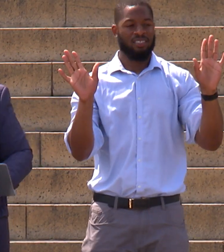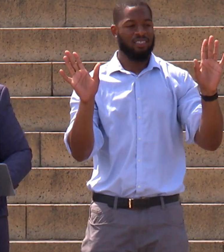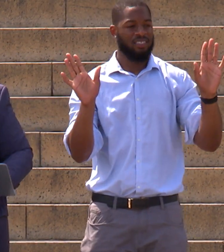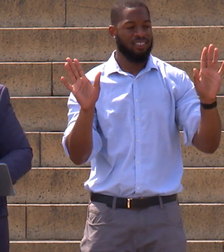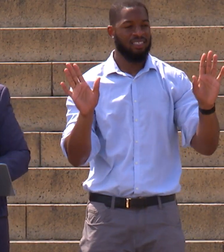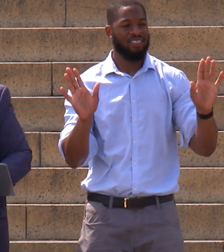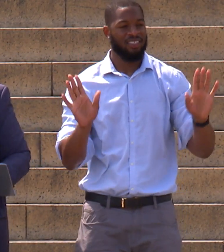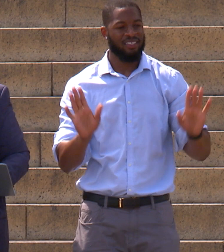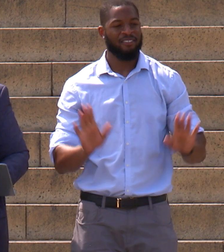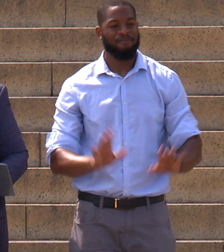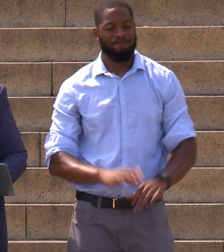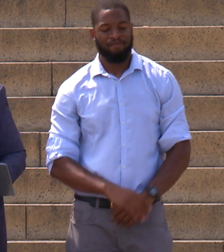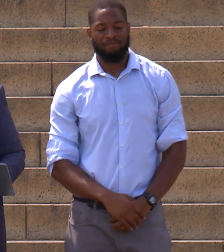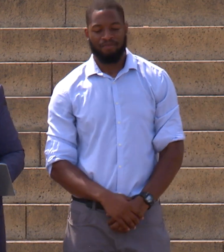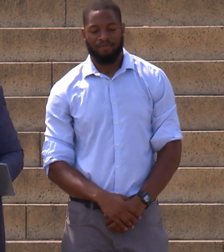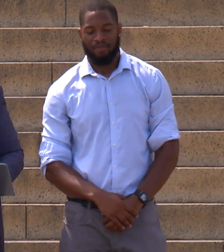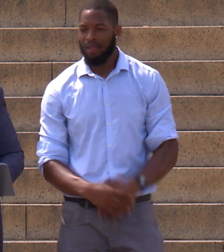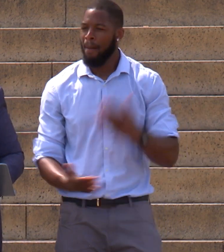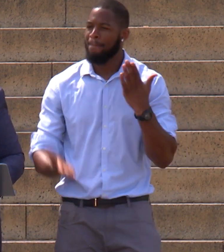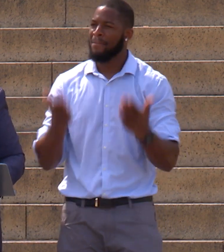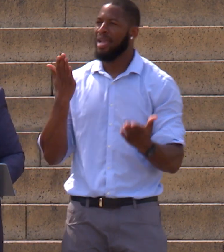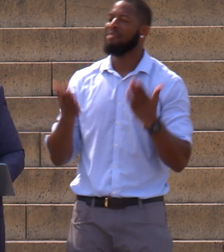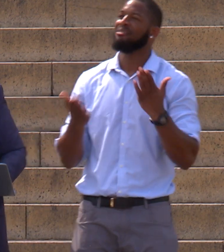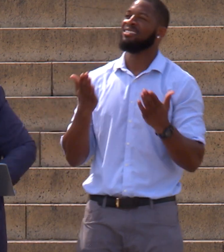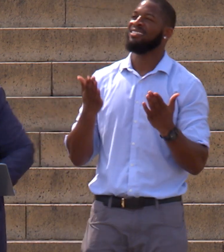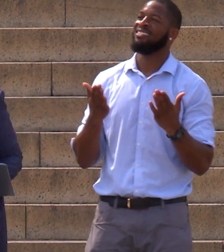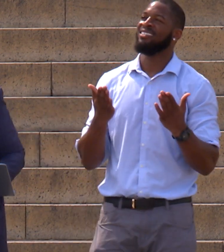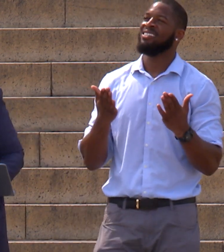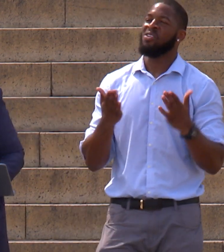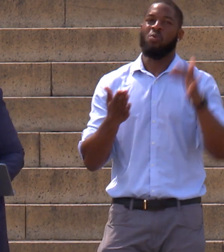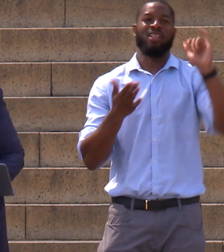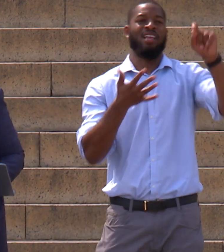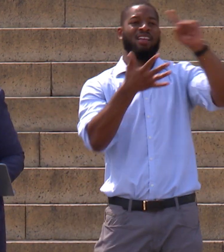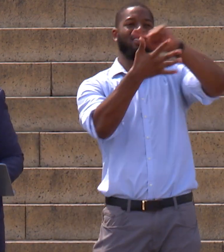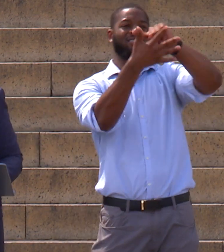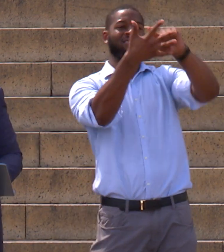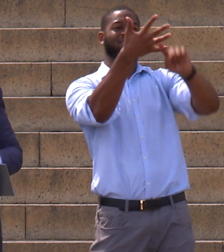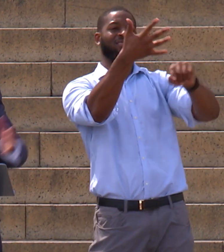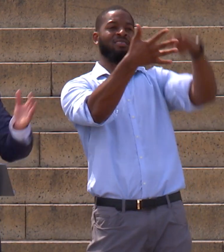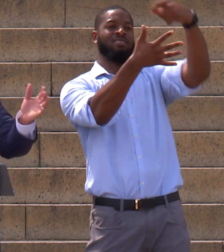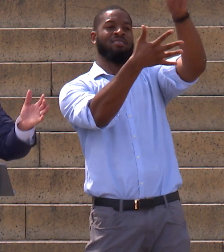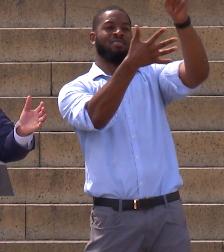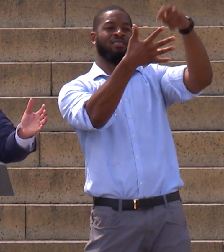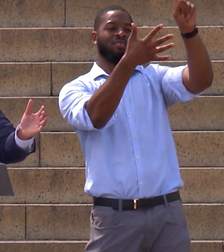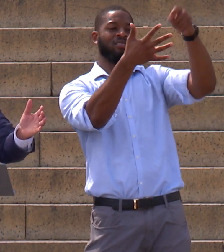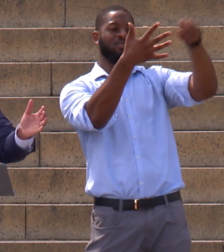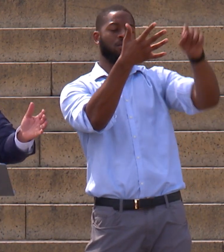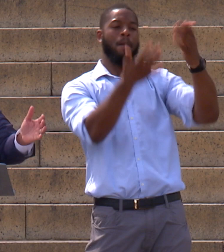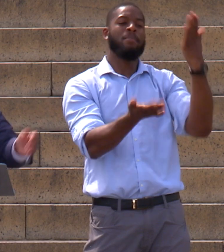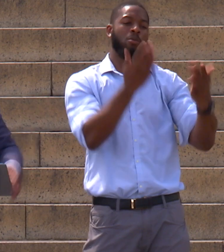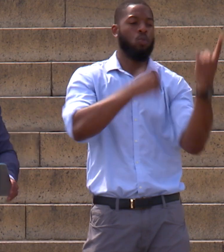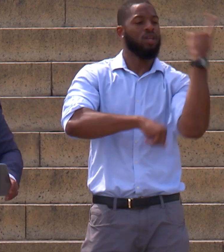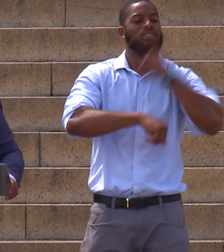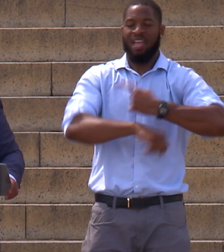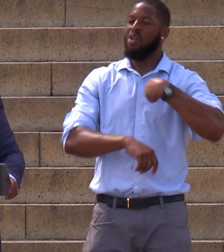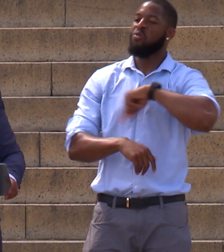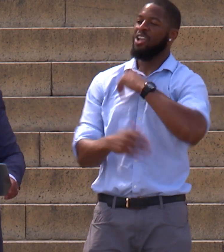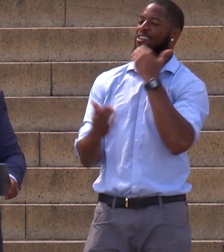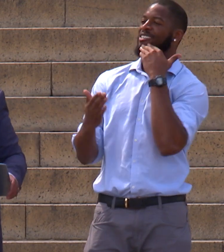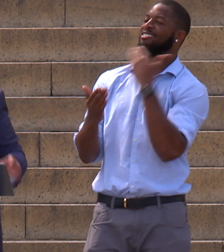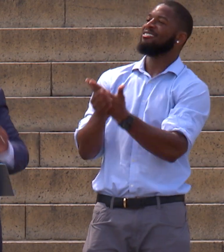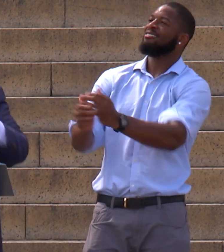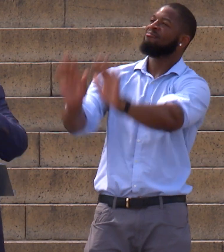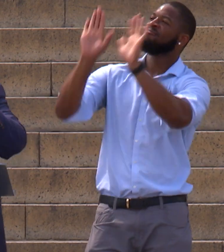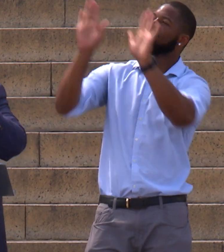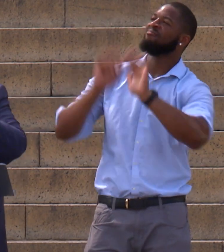Then, maybe one day we will be a great nation. We are not certifying greatness right now.